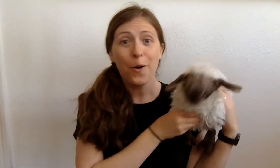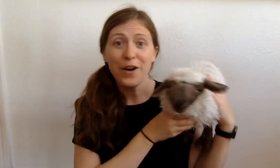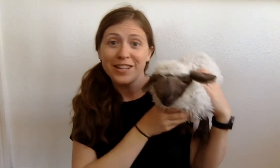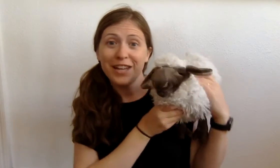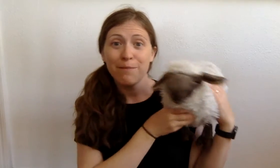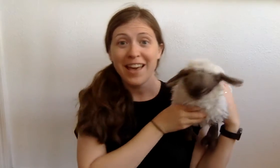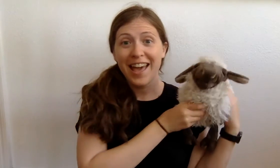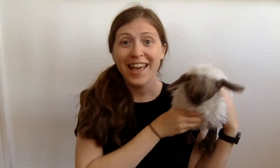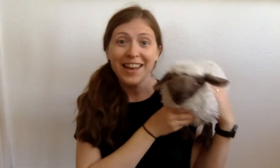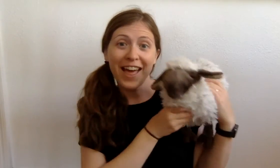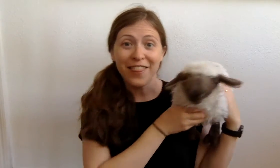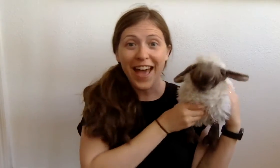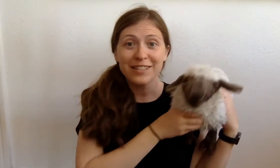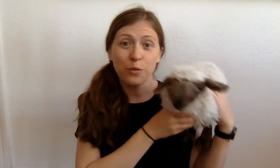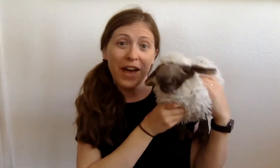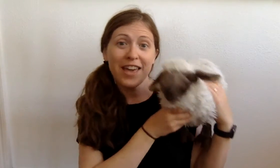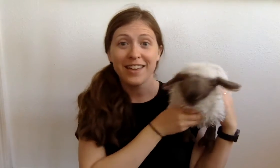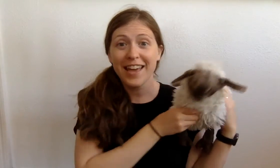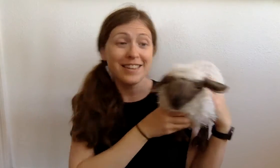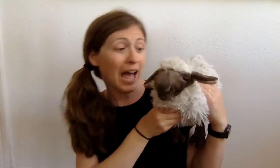-w-n and that's the way you get down.